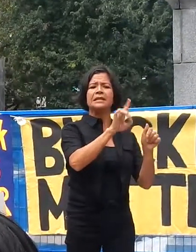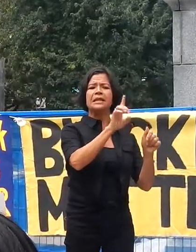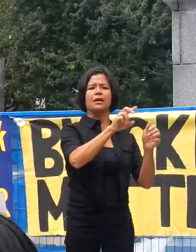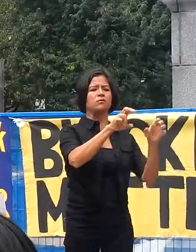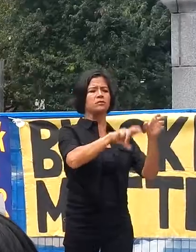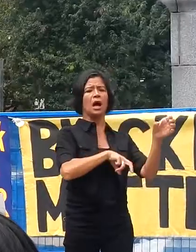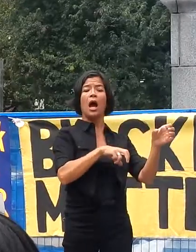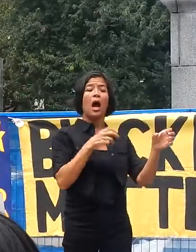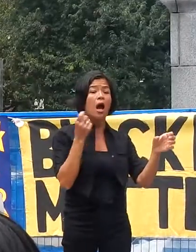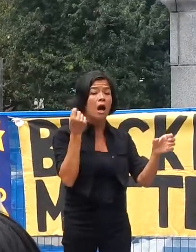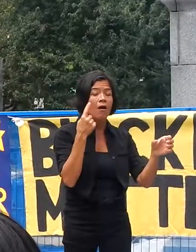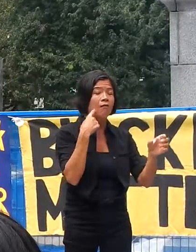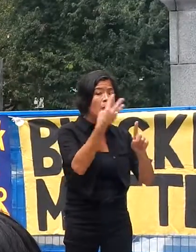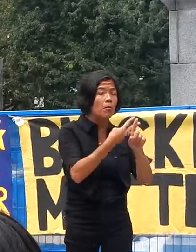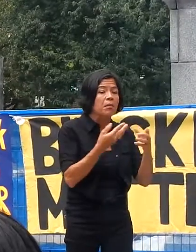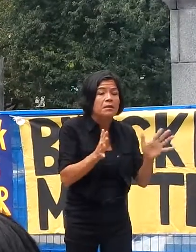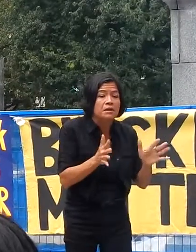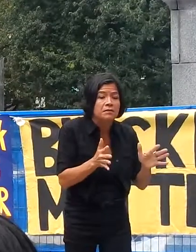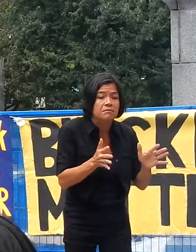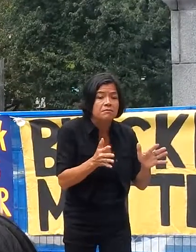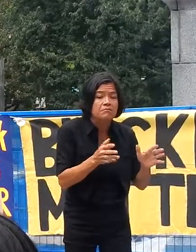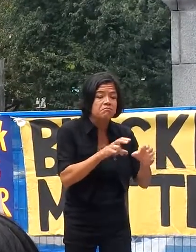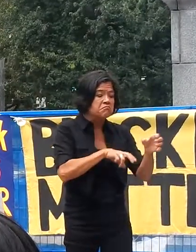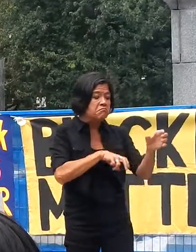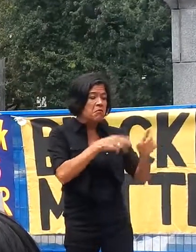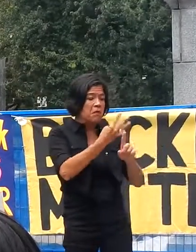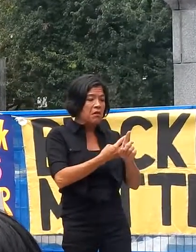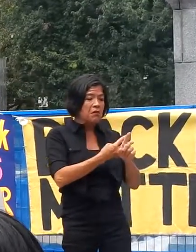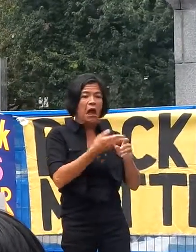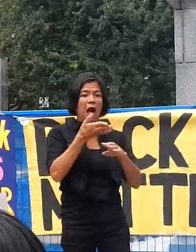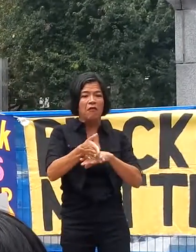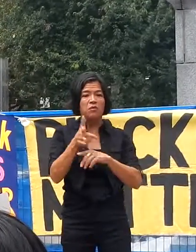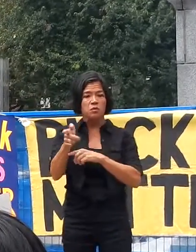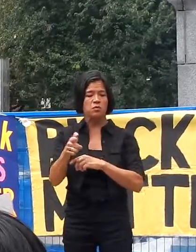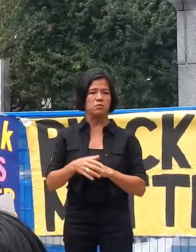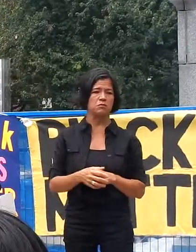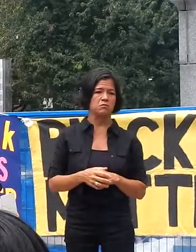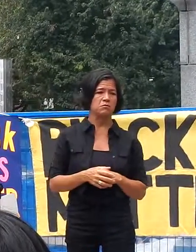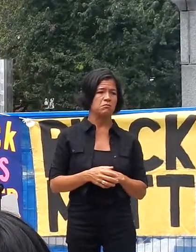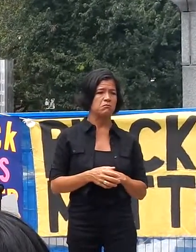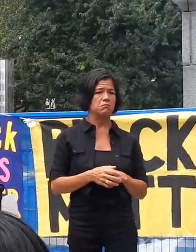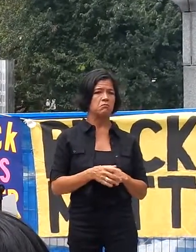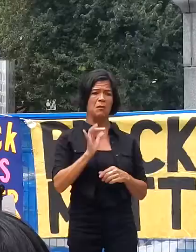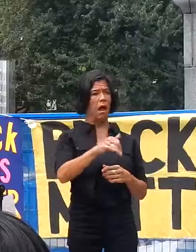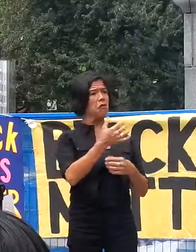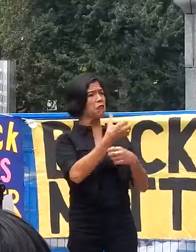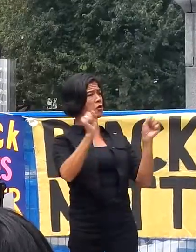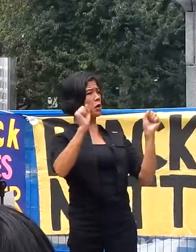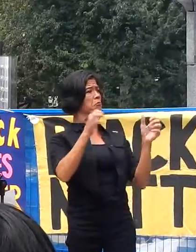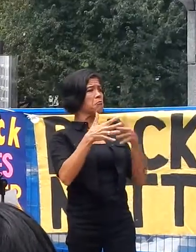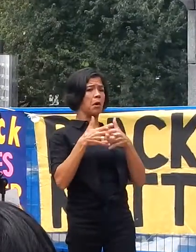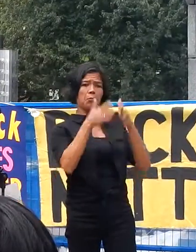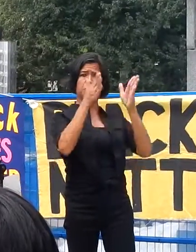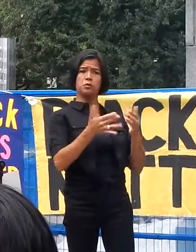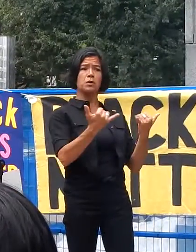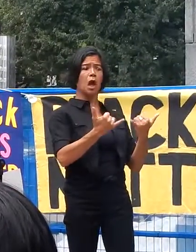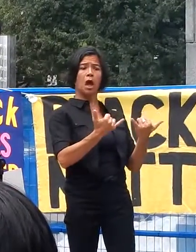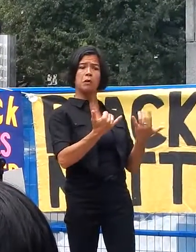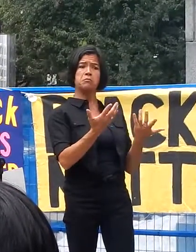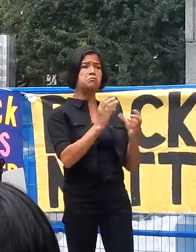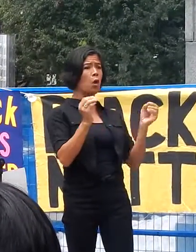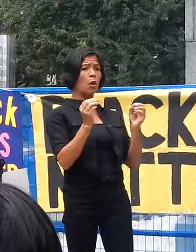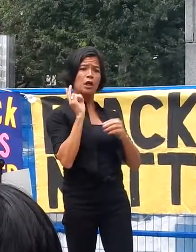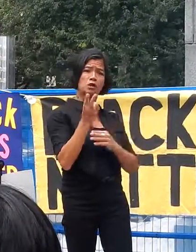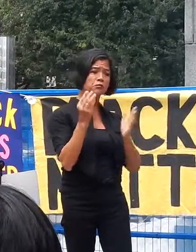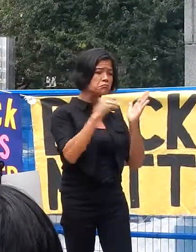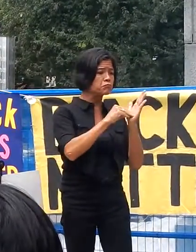nearly four months after the shooting. He is a free American citizen today. He no criminal